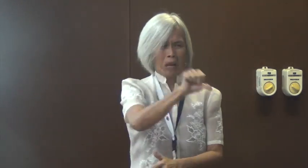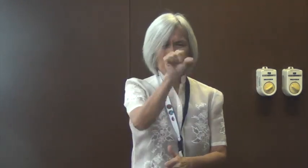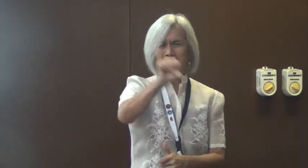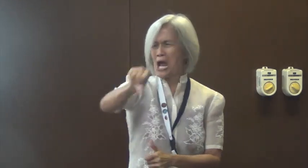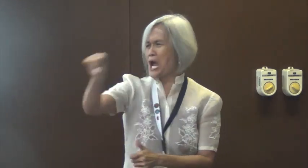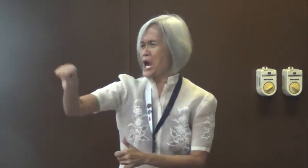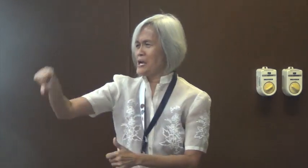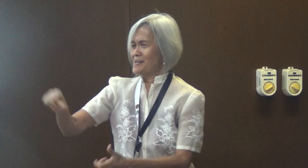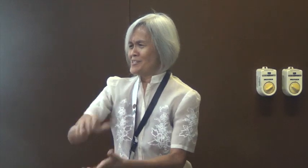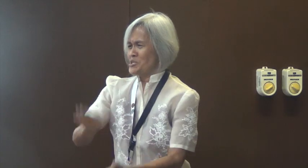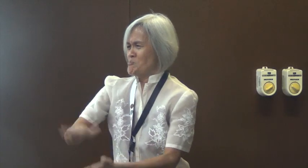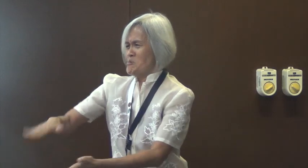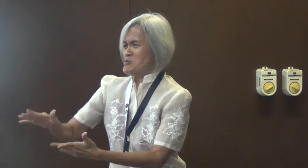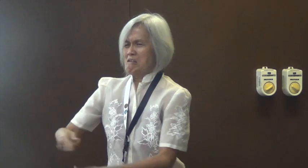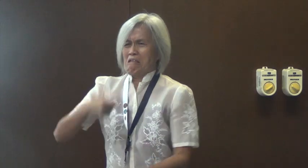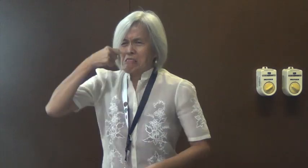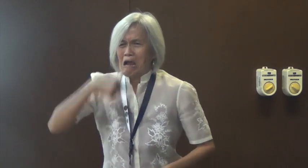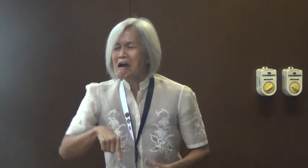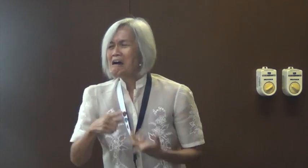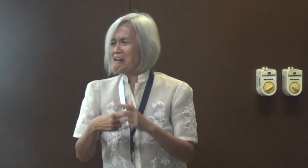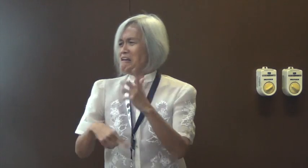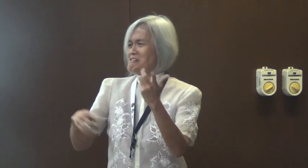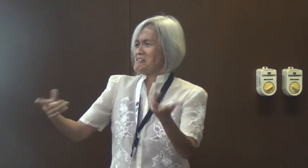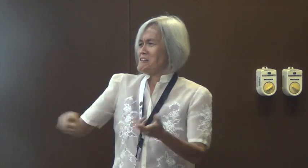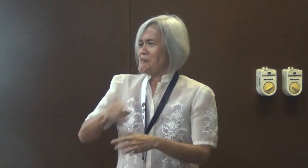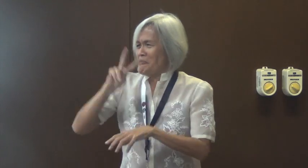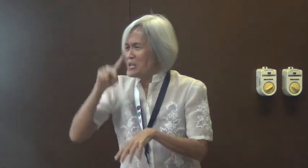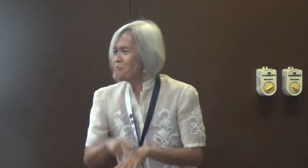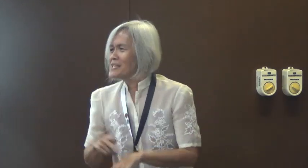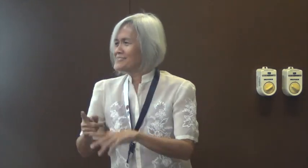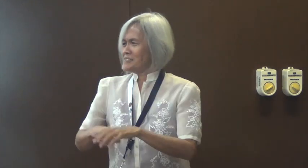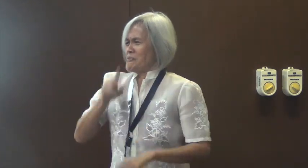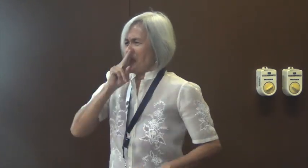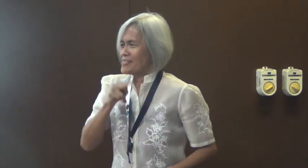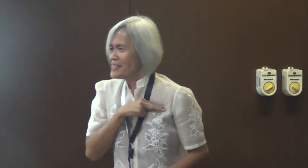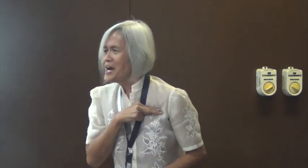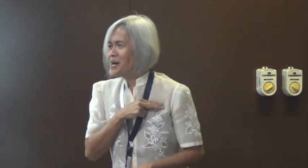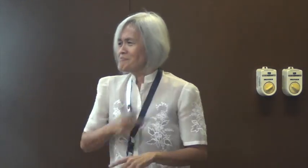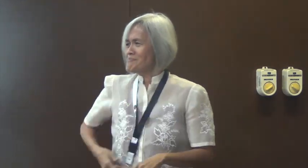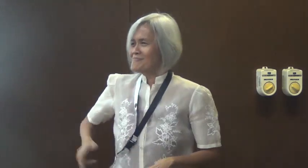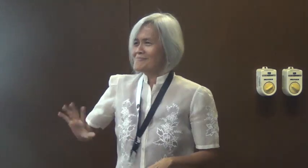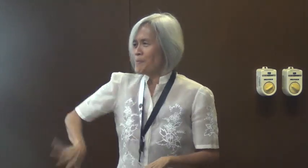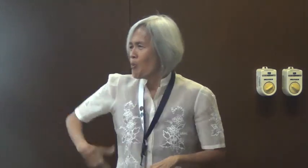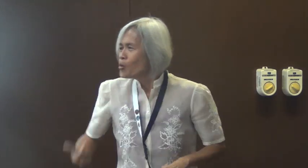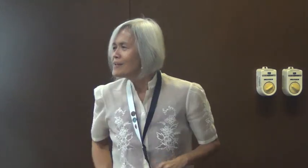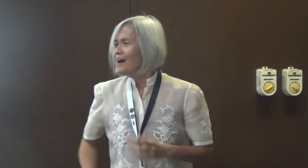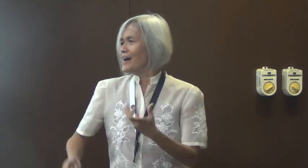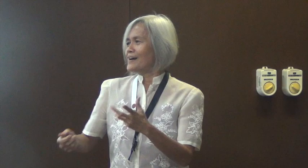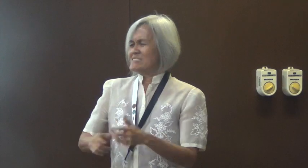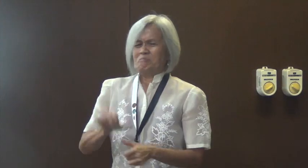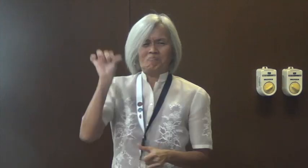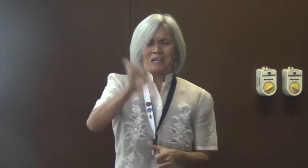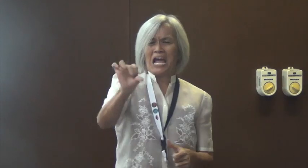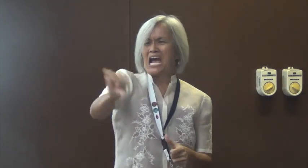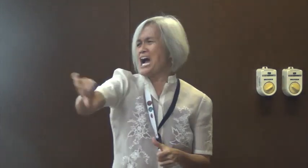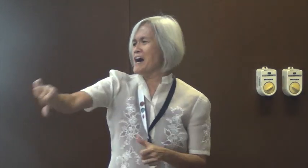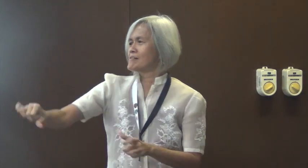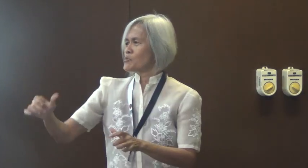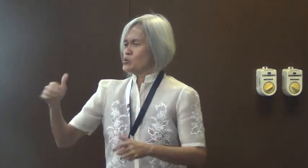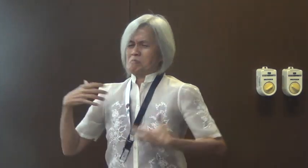language dominance. You know, language, imperialism. And we may want to look at all of these